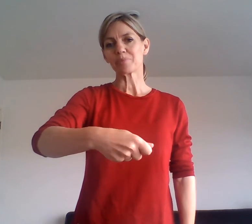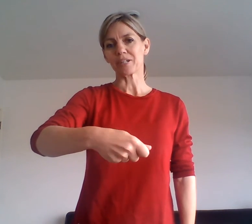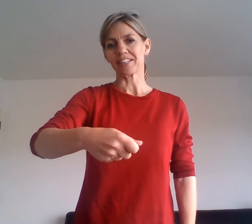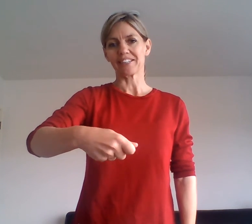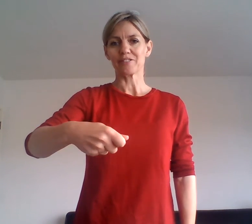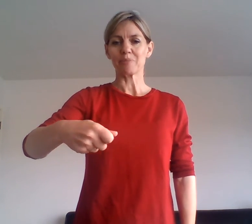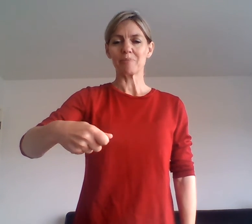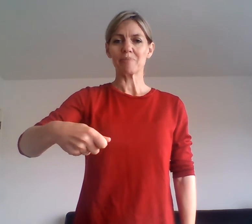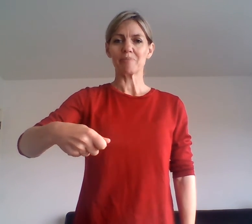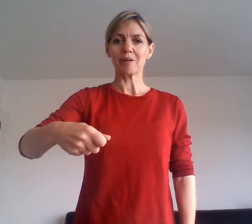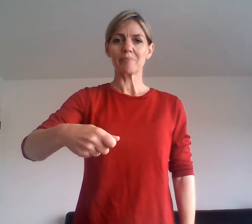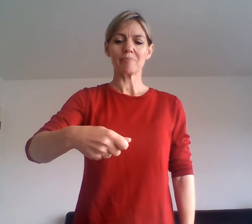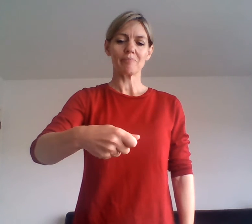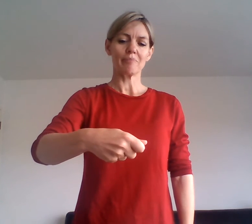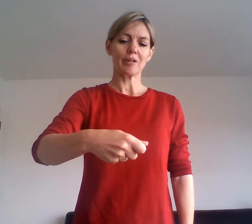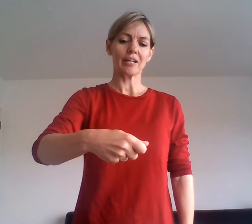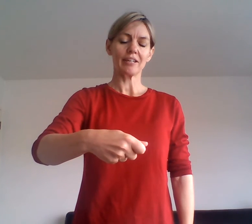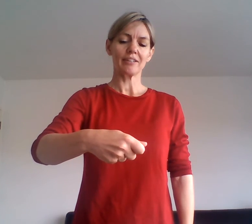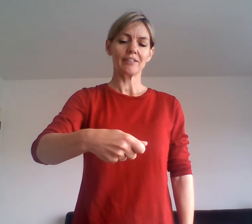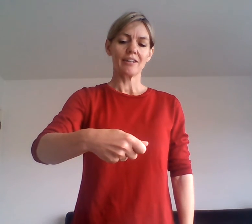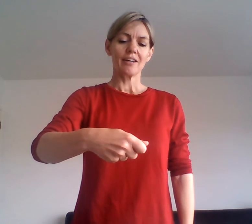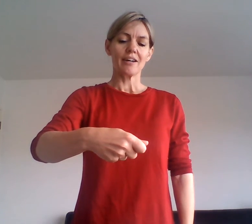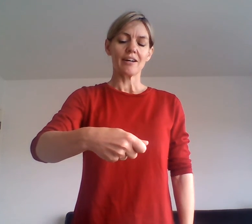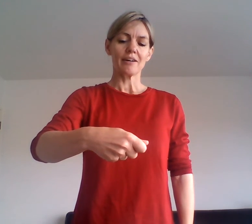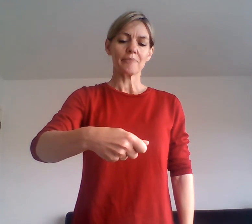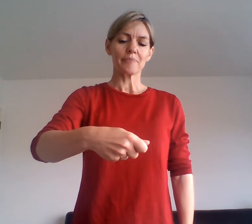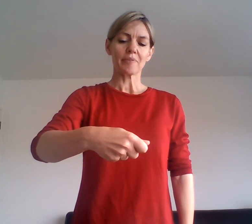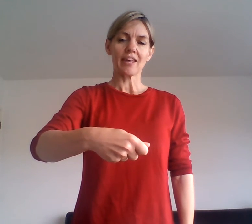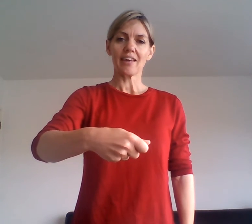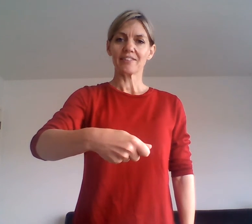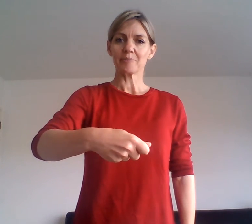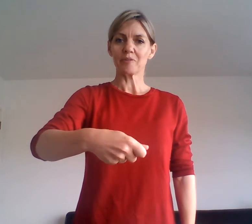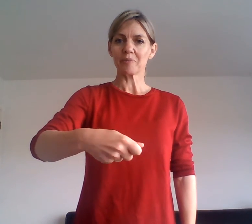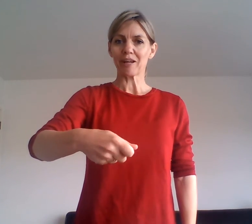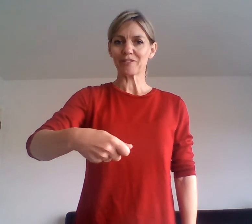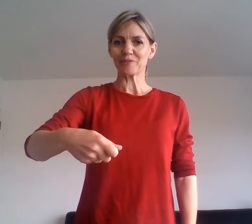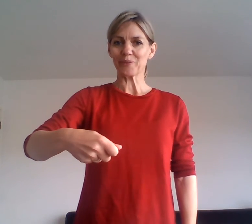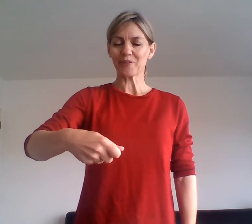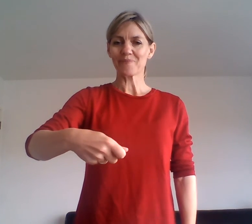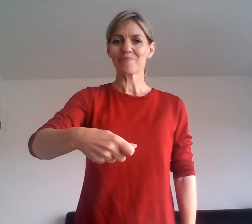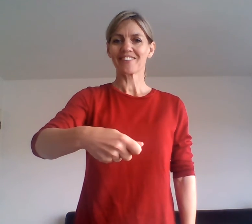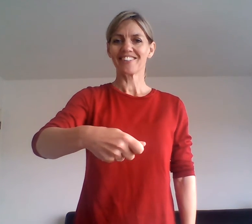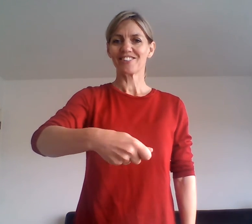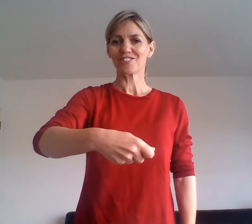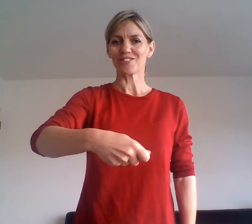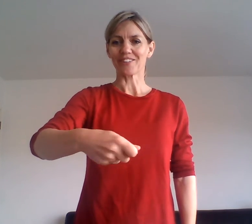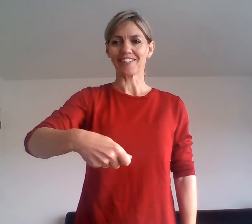sprinkling it. So my, my, my, um, hand is moving back and forth. Sugar.